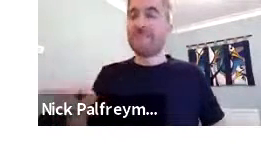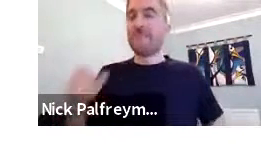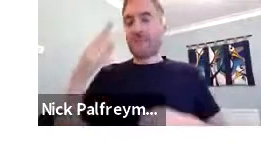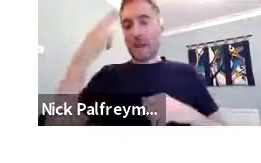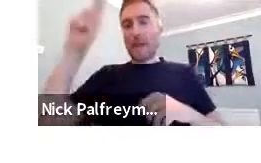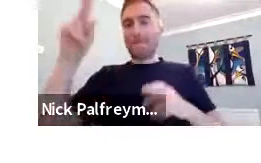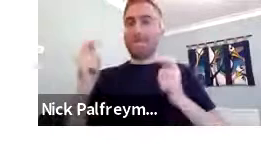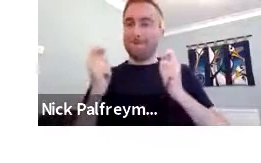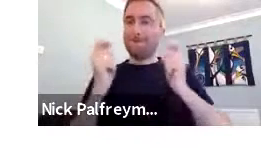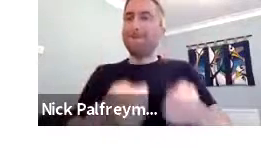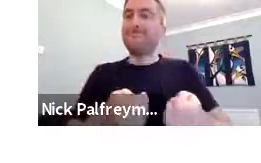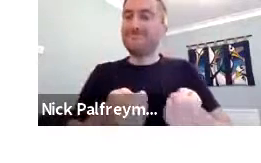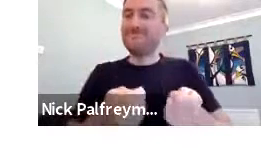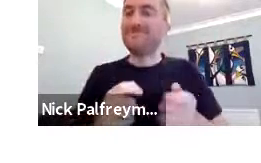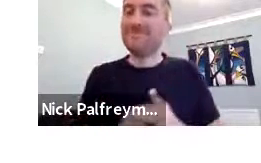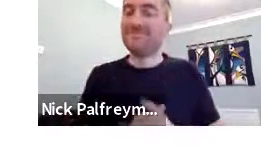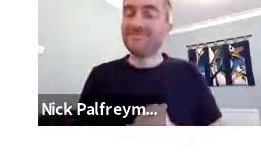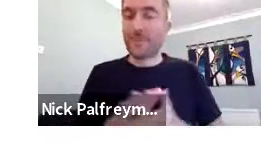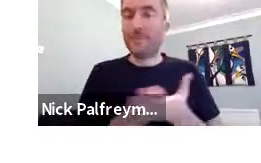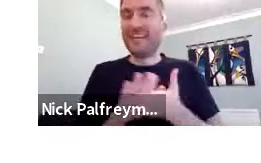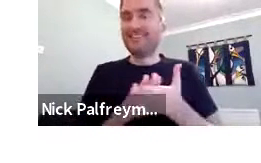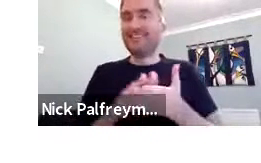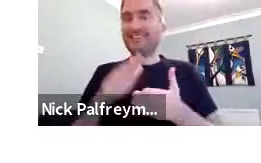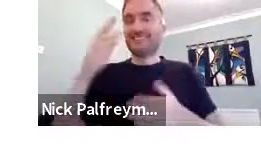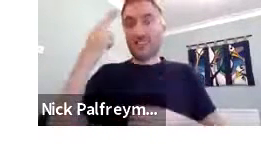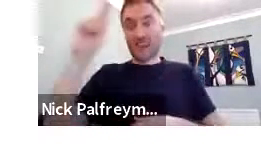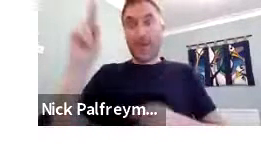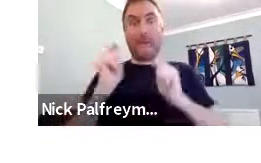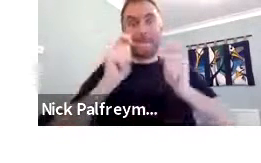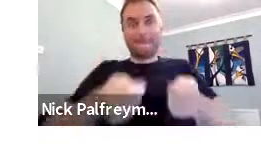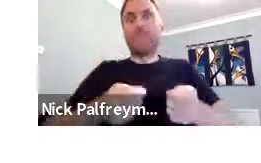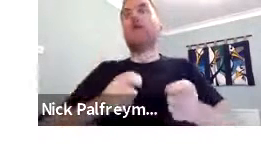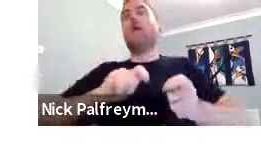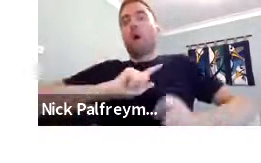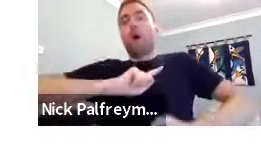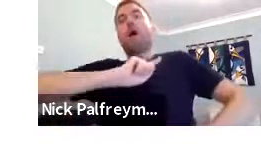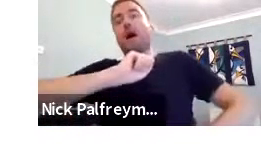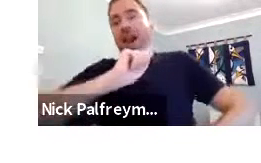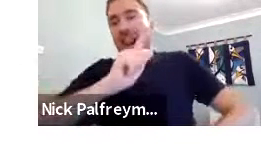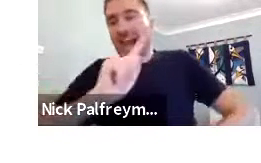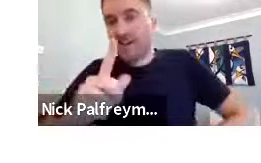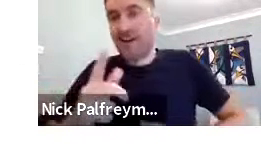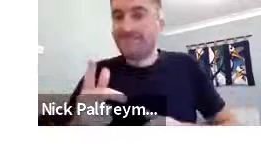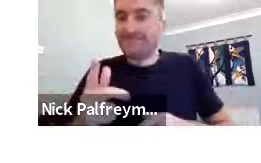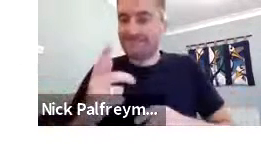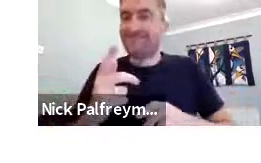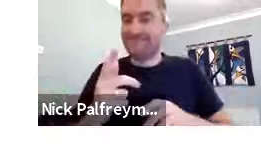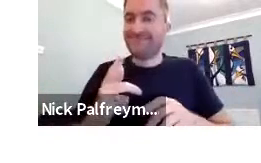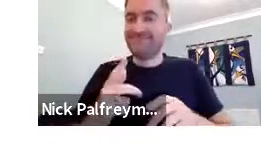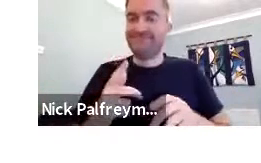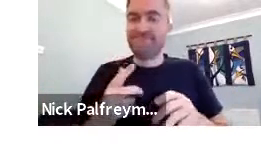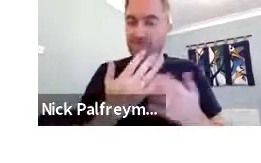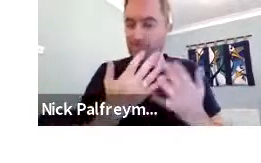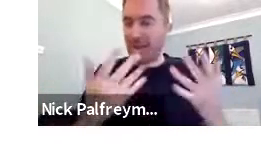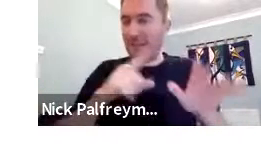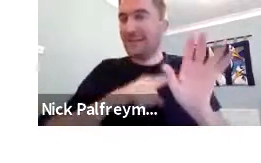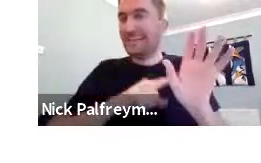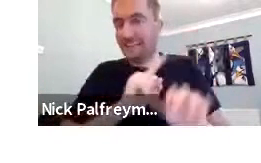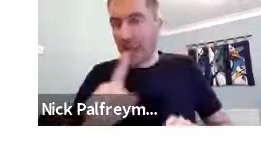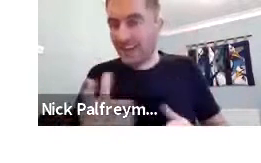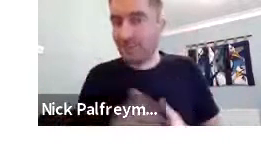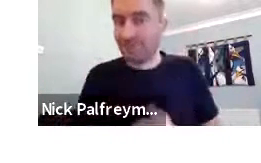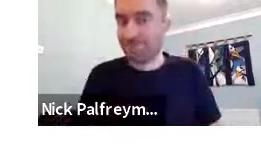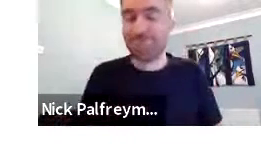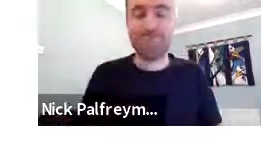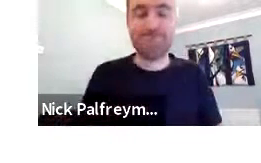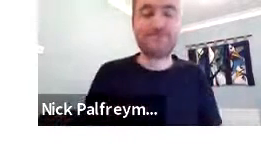Welfare of the Deaf. And they gave Bisindo its name. And so the name